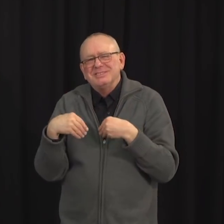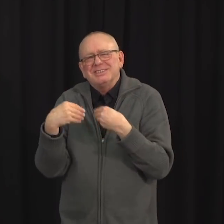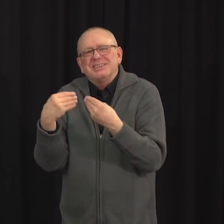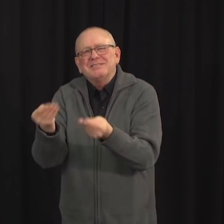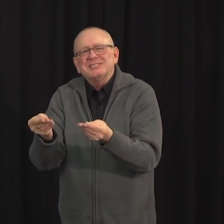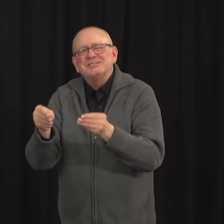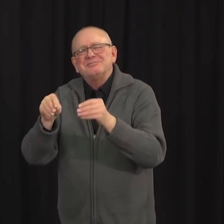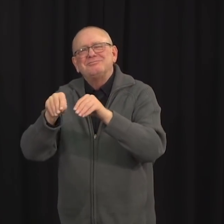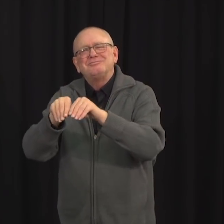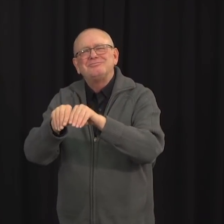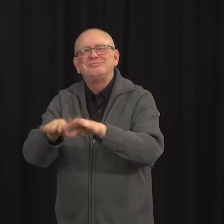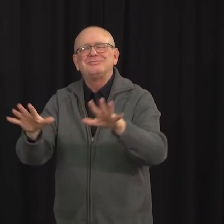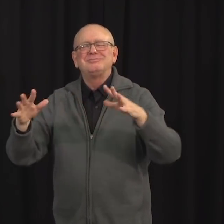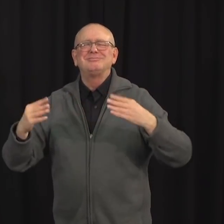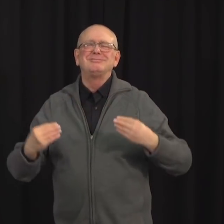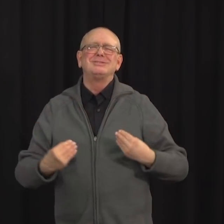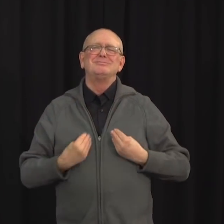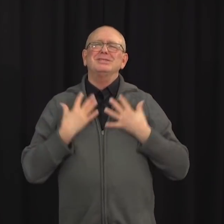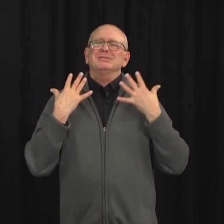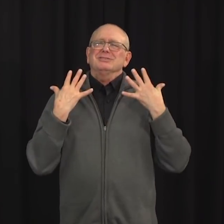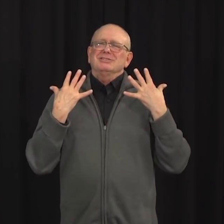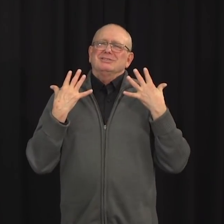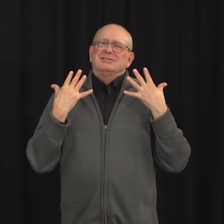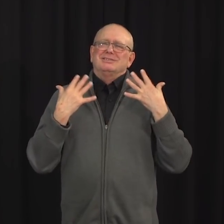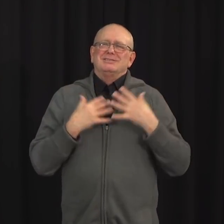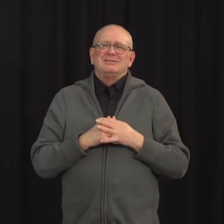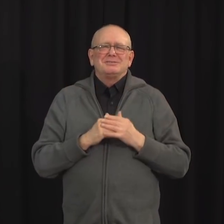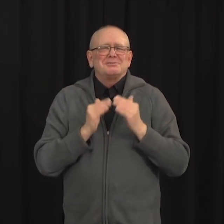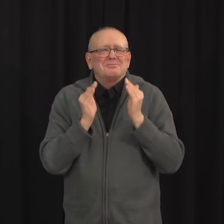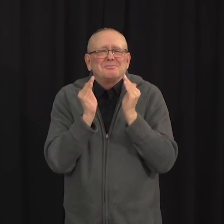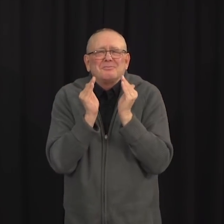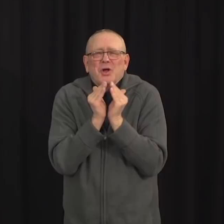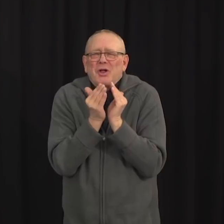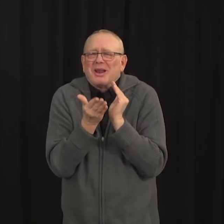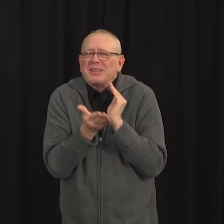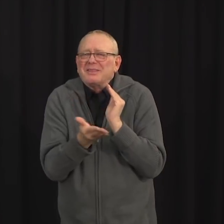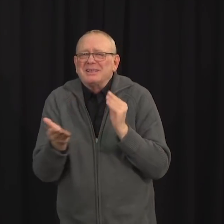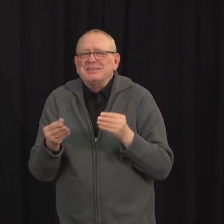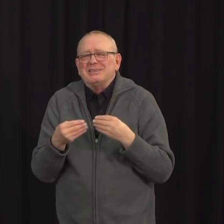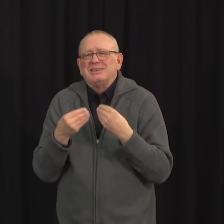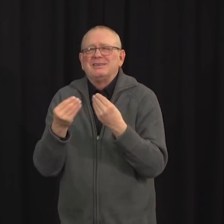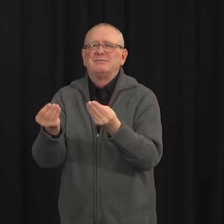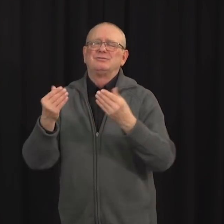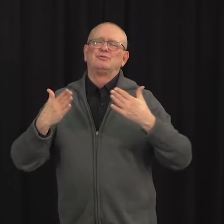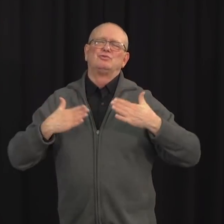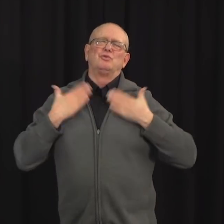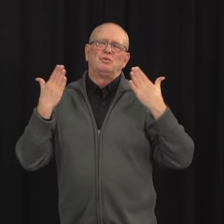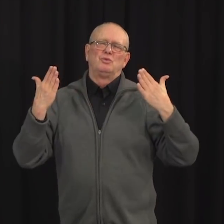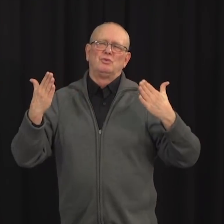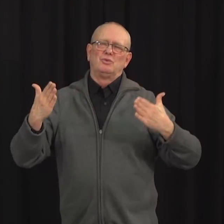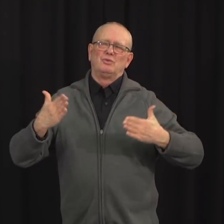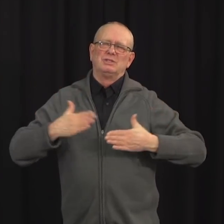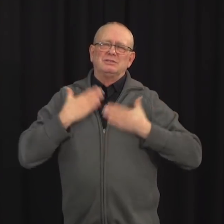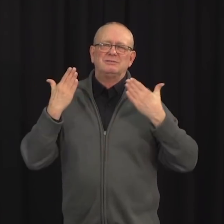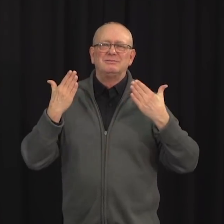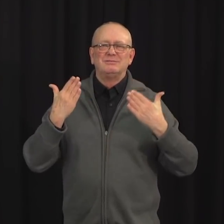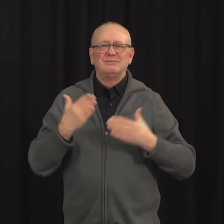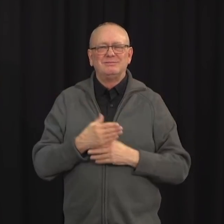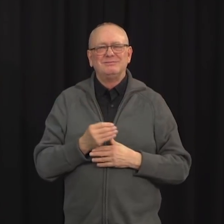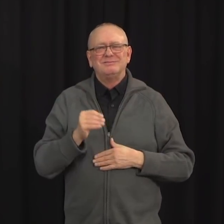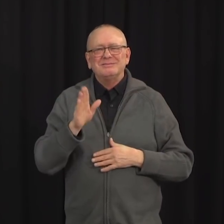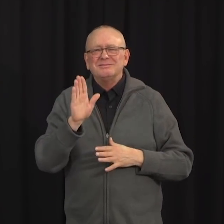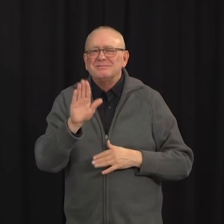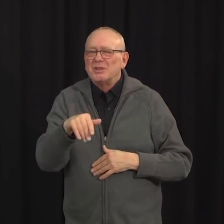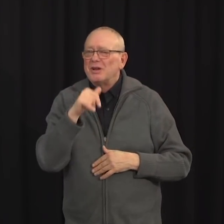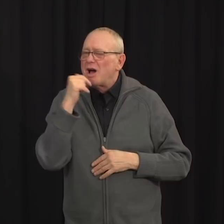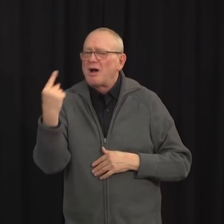encouragement during the holiday season and remind our most vulnerable that they are not alone, that Albertans care and are